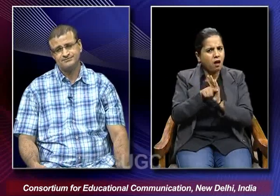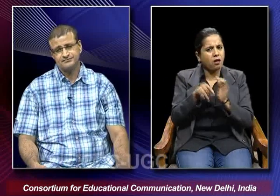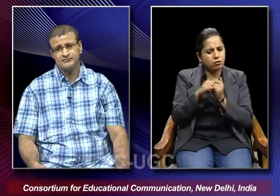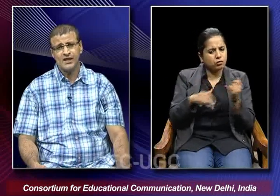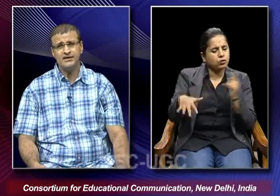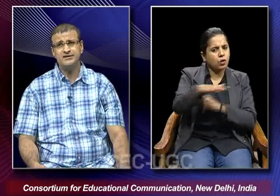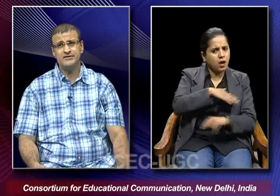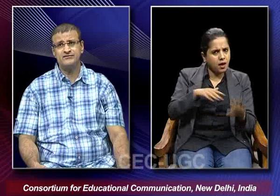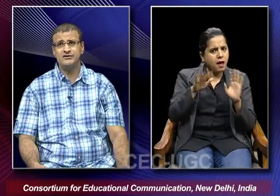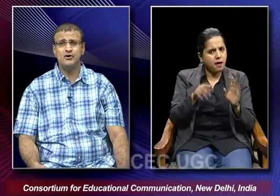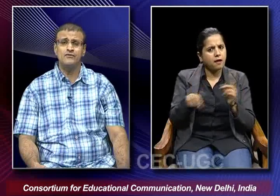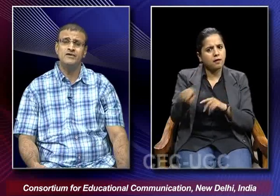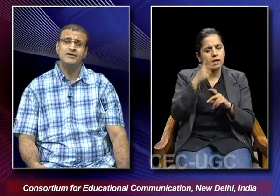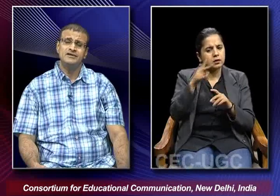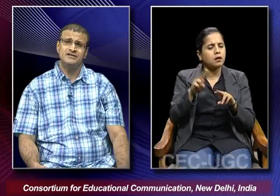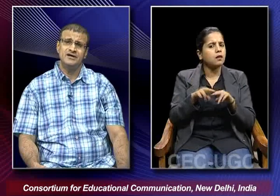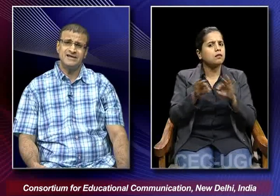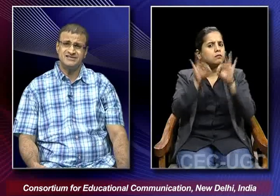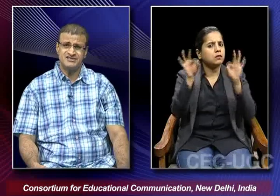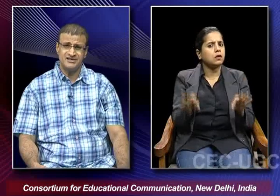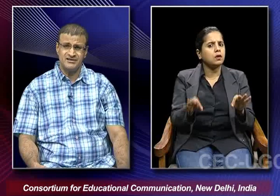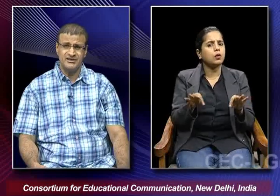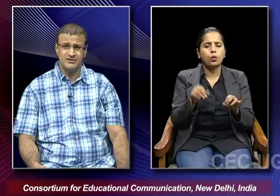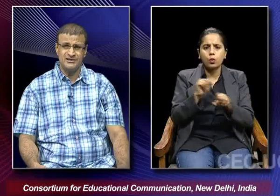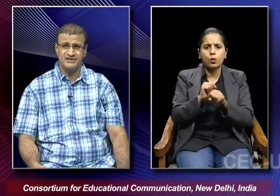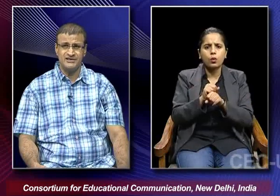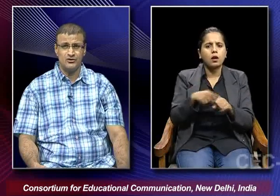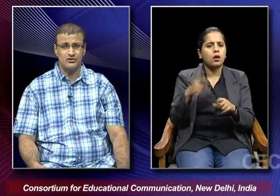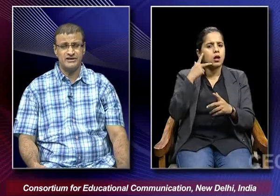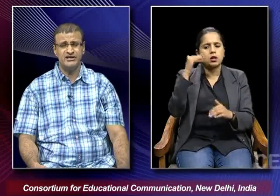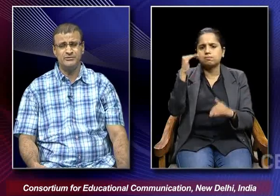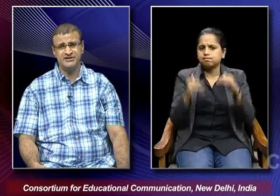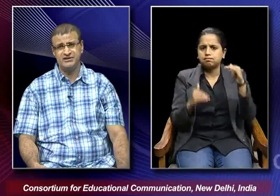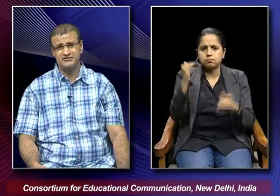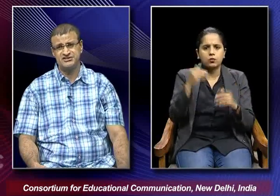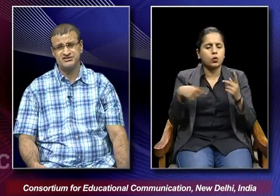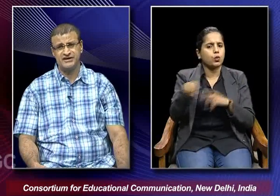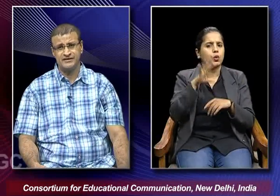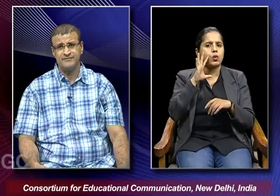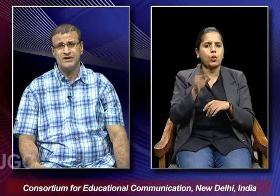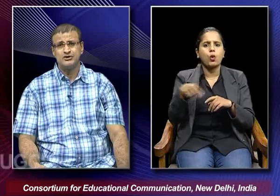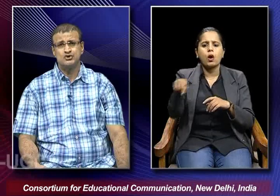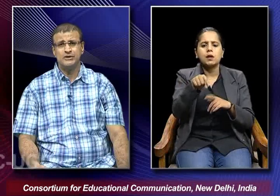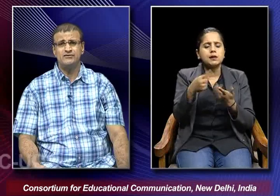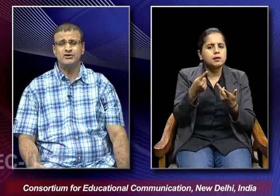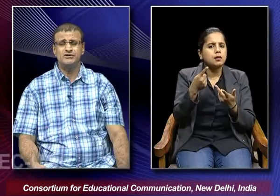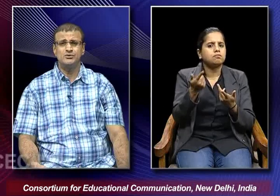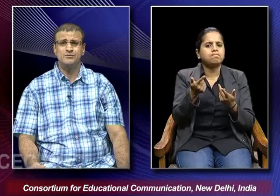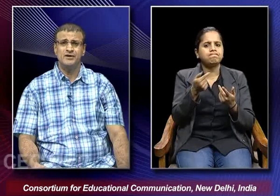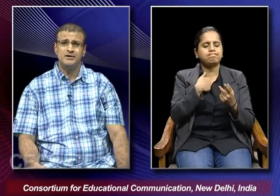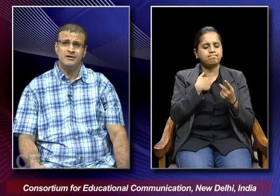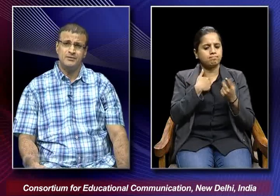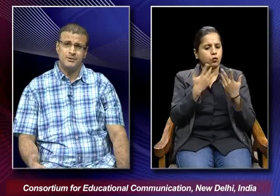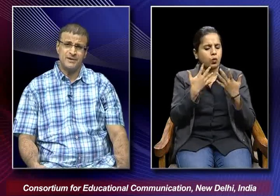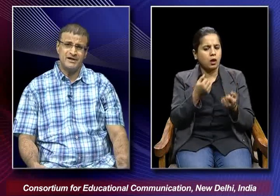in the framework of the existing inequality or the inhumanity which is there. So, he wanted to